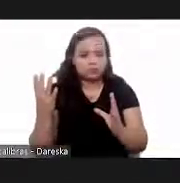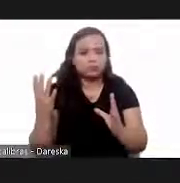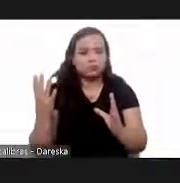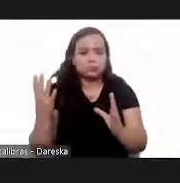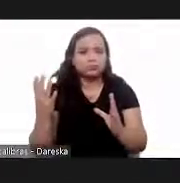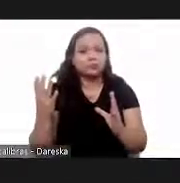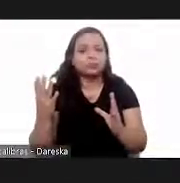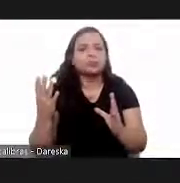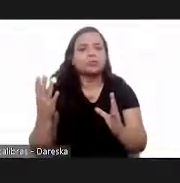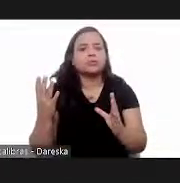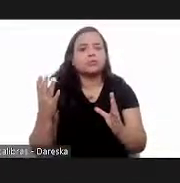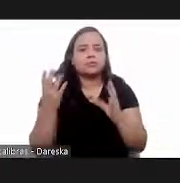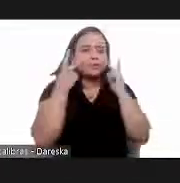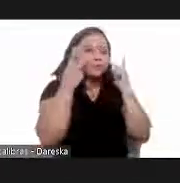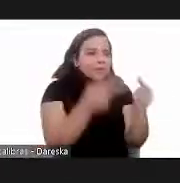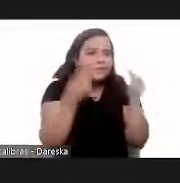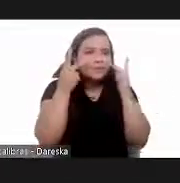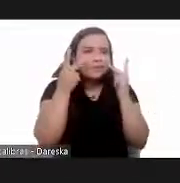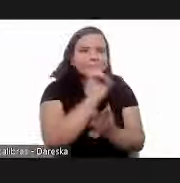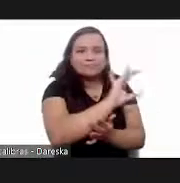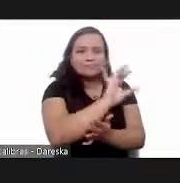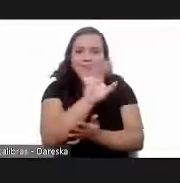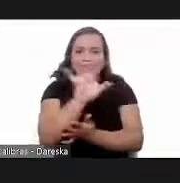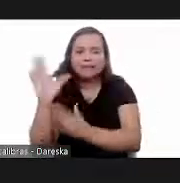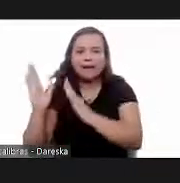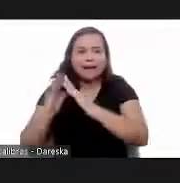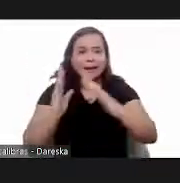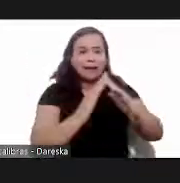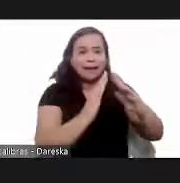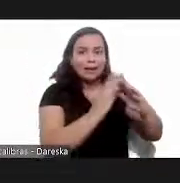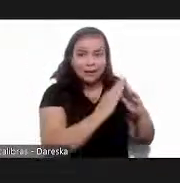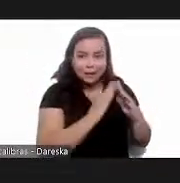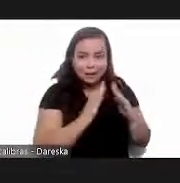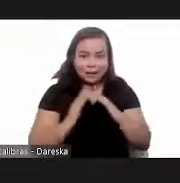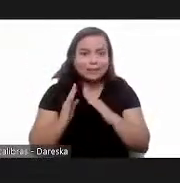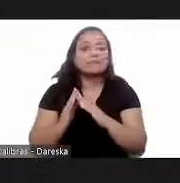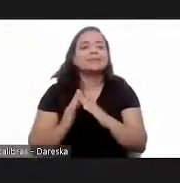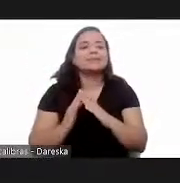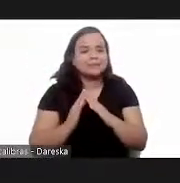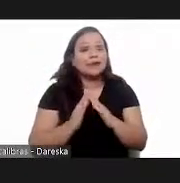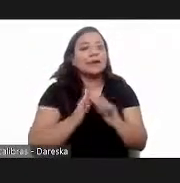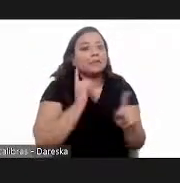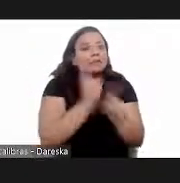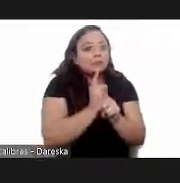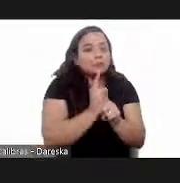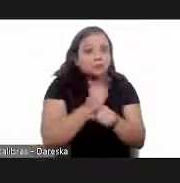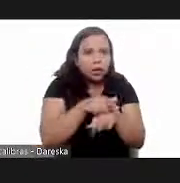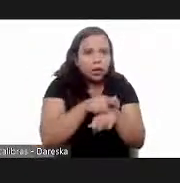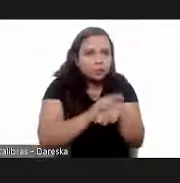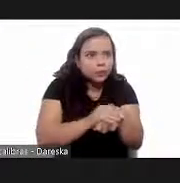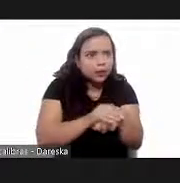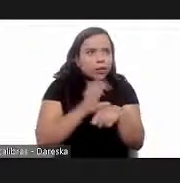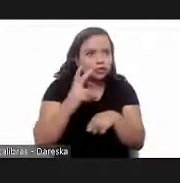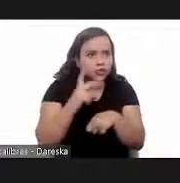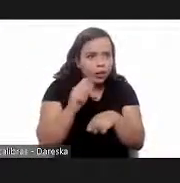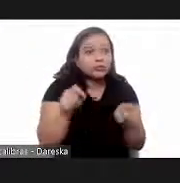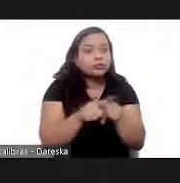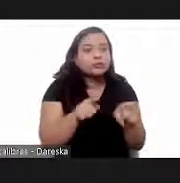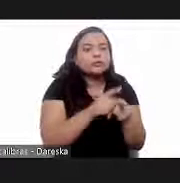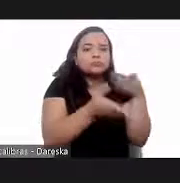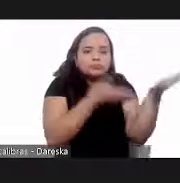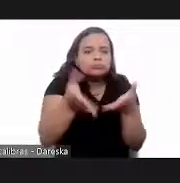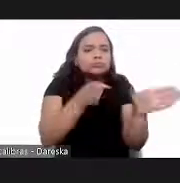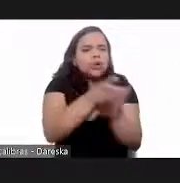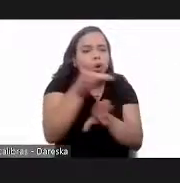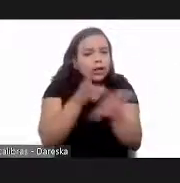a kind of health which is home visits a way of struggling against chagas disease is to organize the community